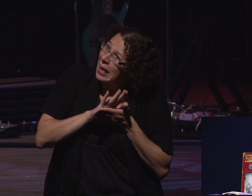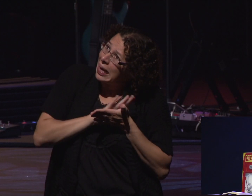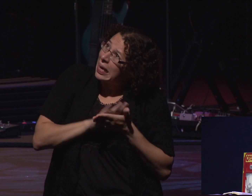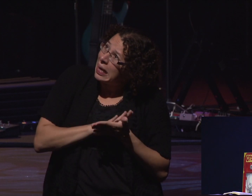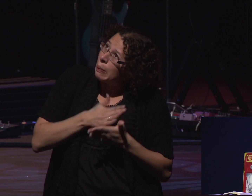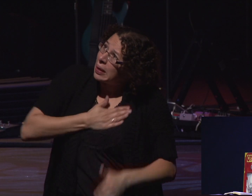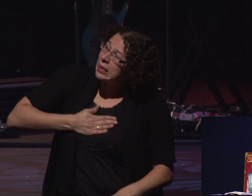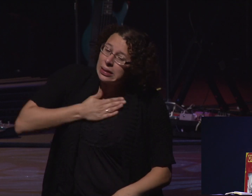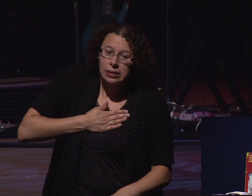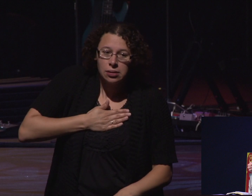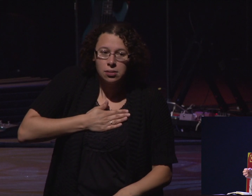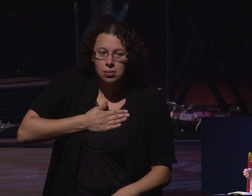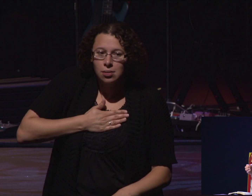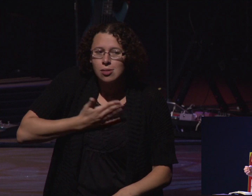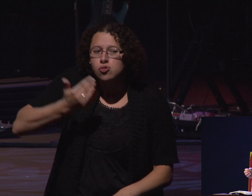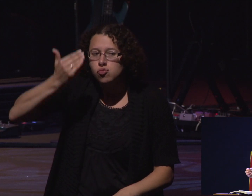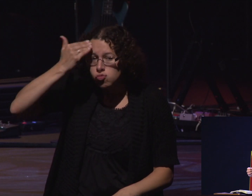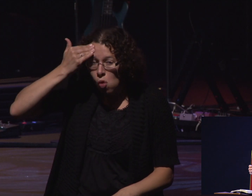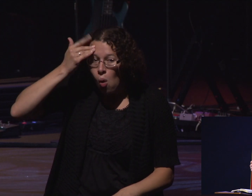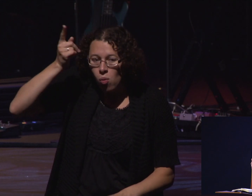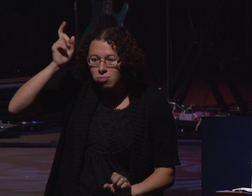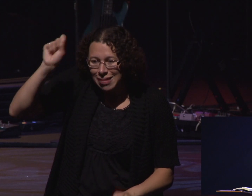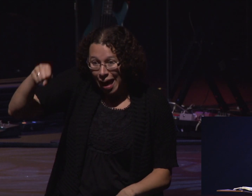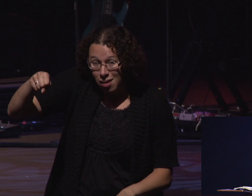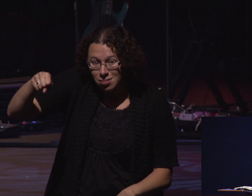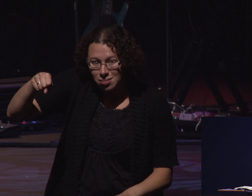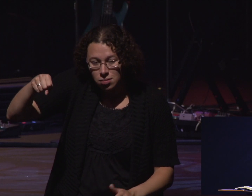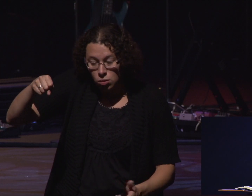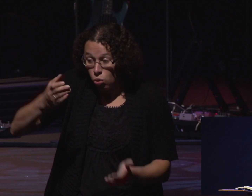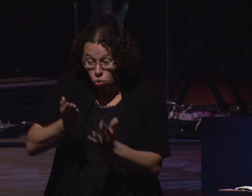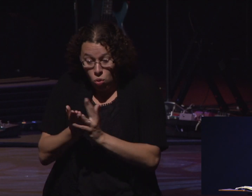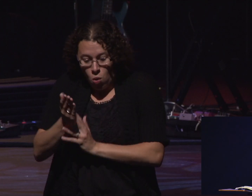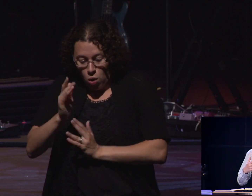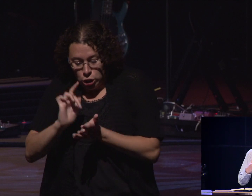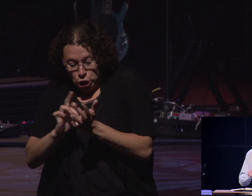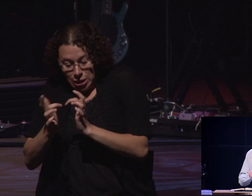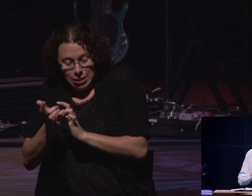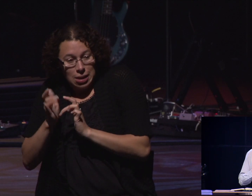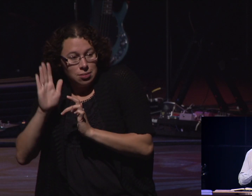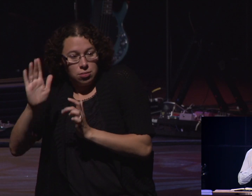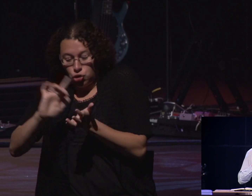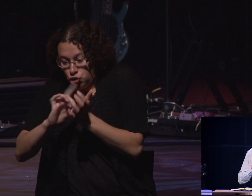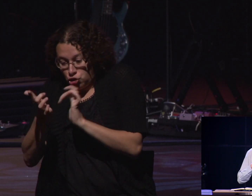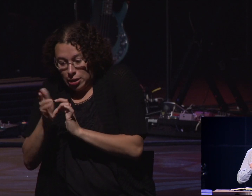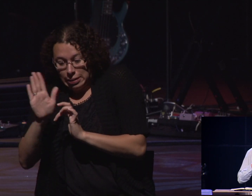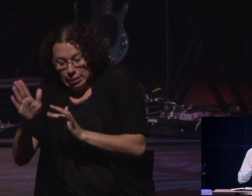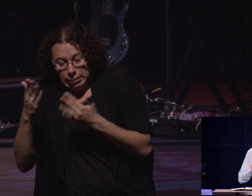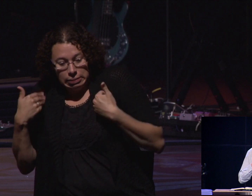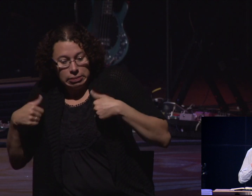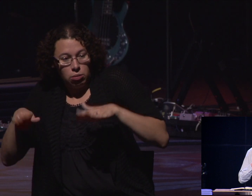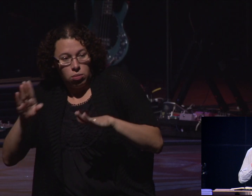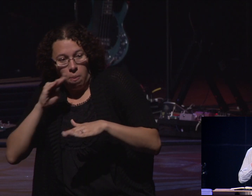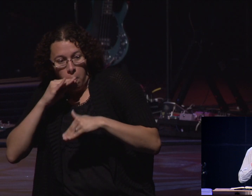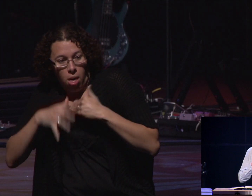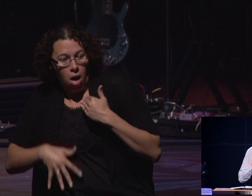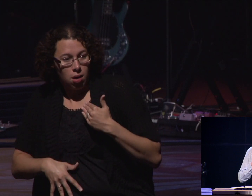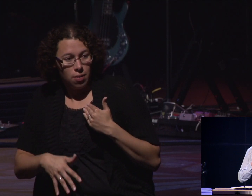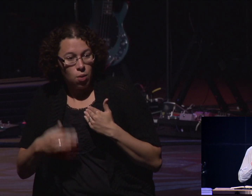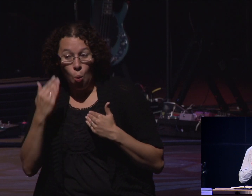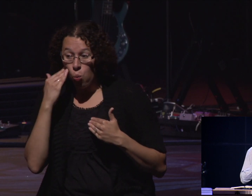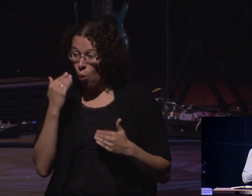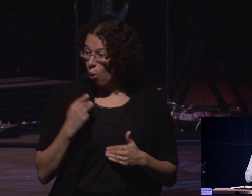that by the blood of Christ. We just had communion together. In communion's time, we remember the price that was paid so we could be clean of our sins.